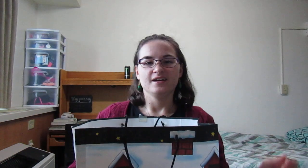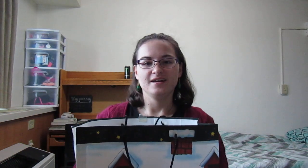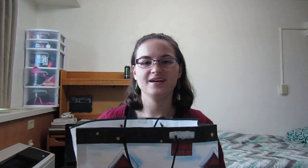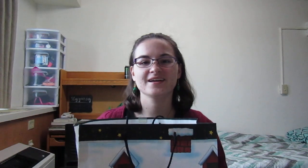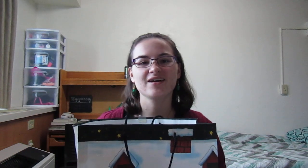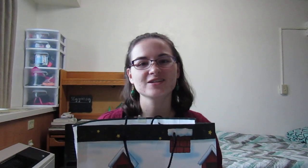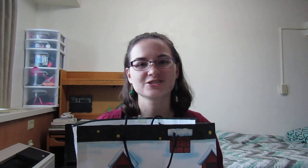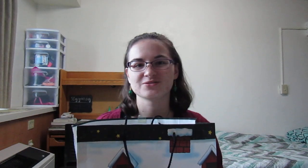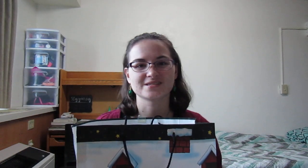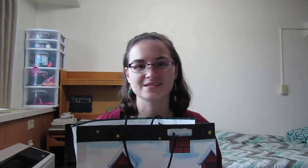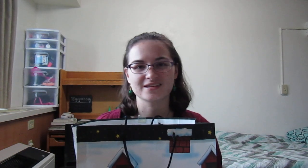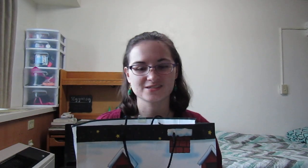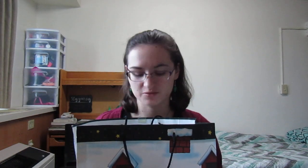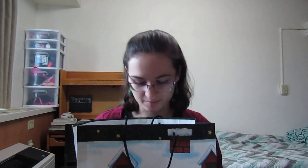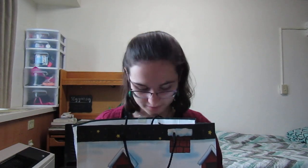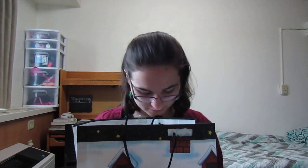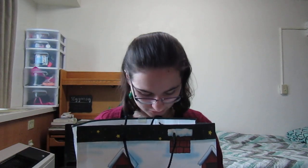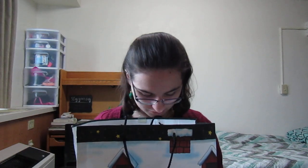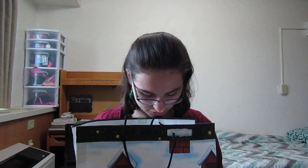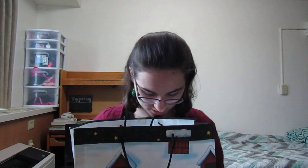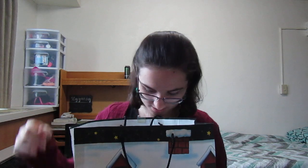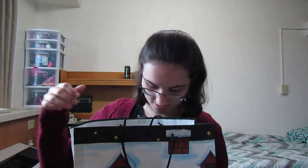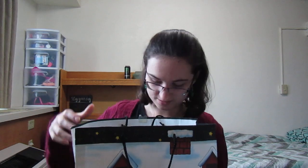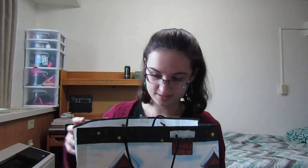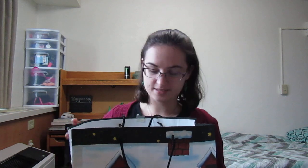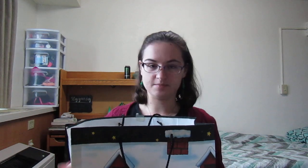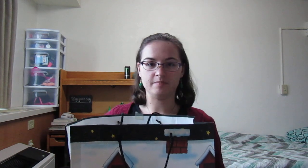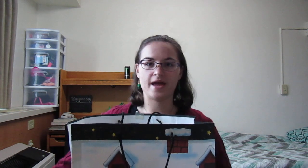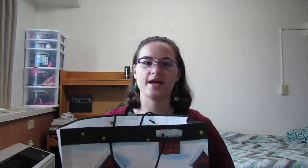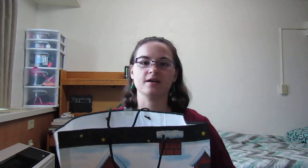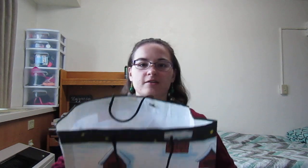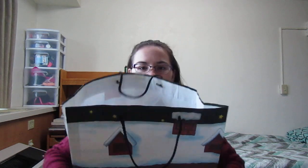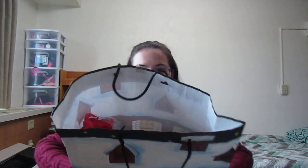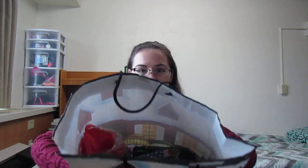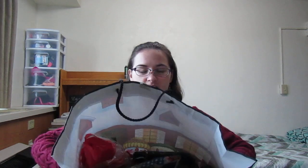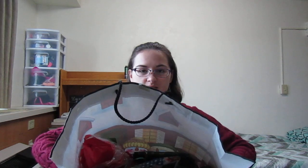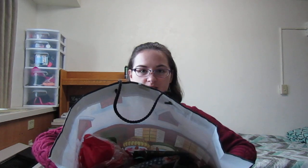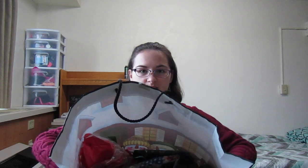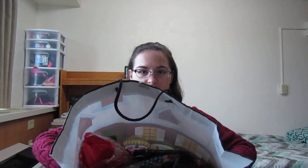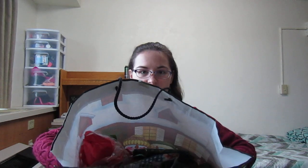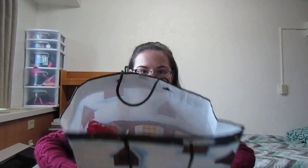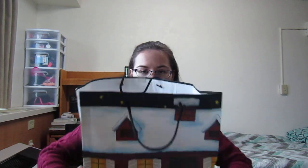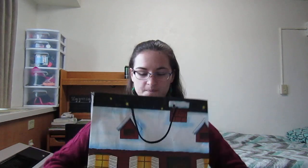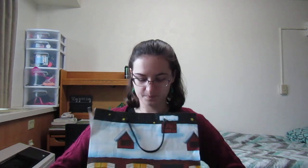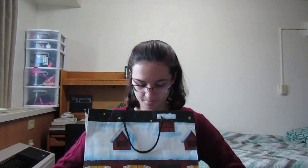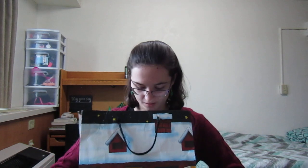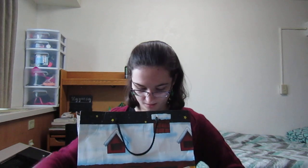And college students need things to remember. So she has like this bag of gifties. Um,